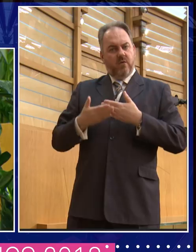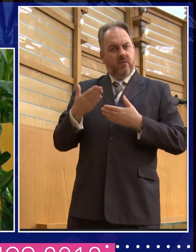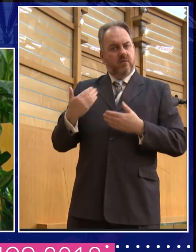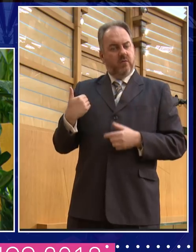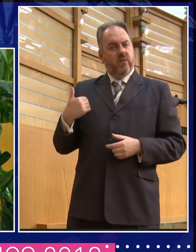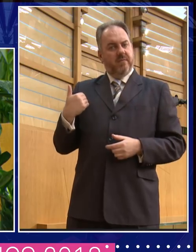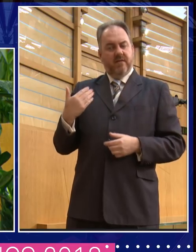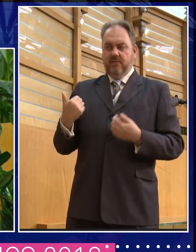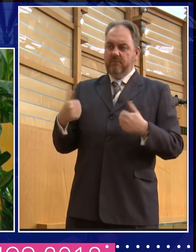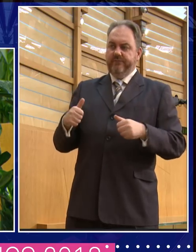at, um,